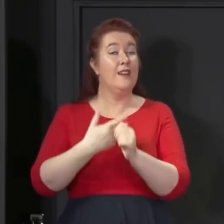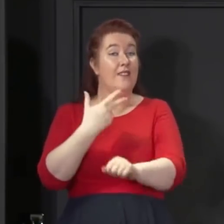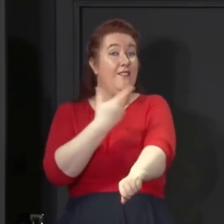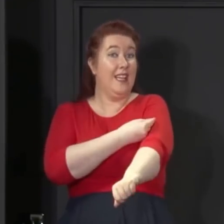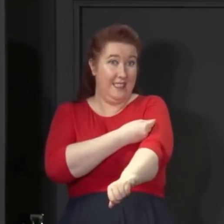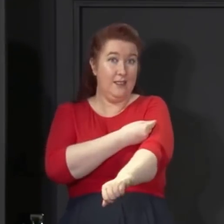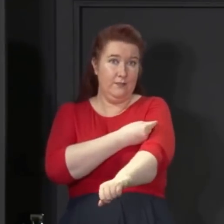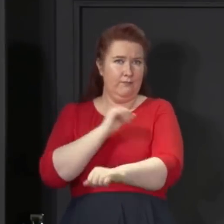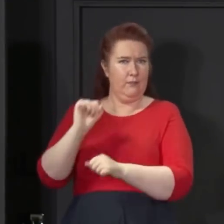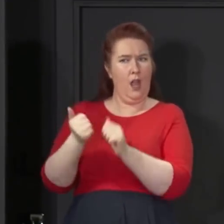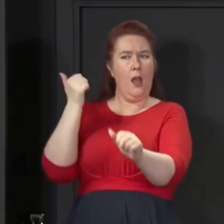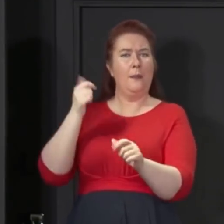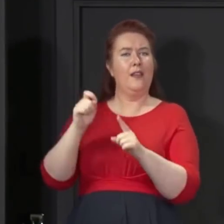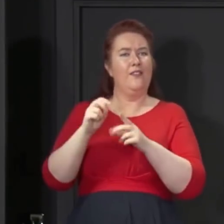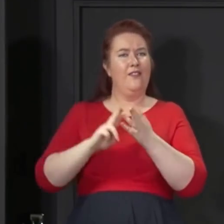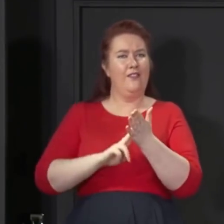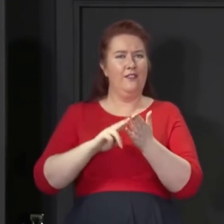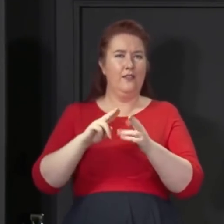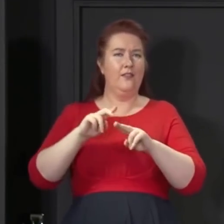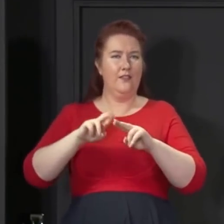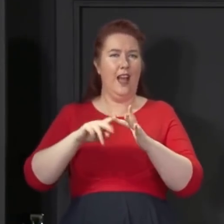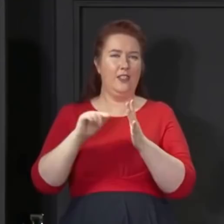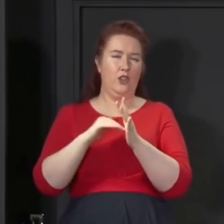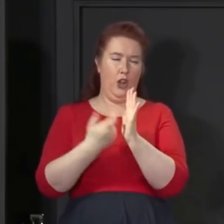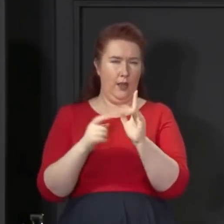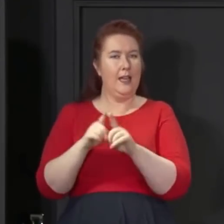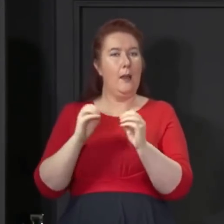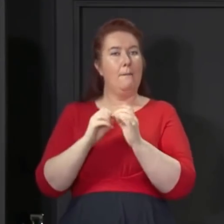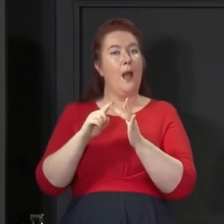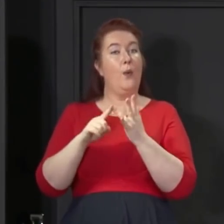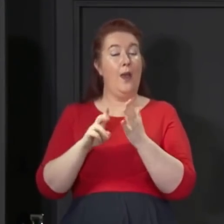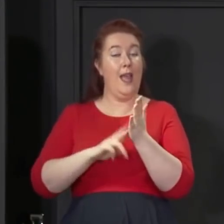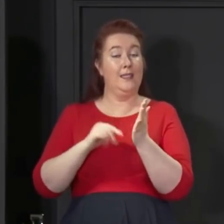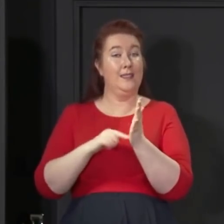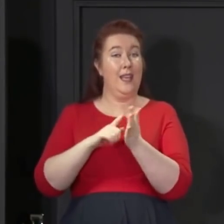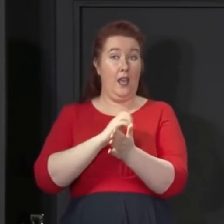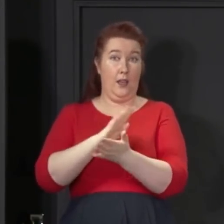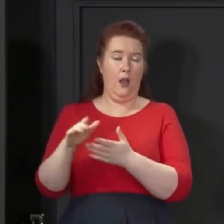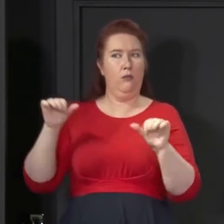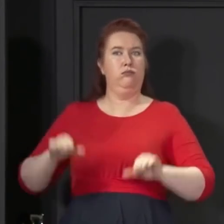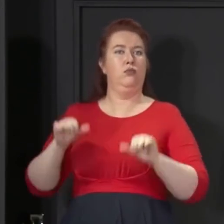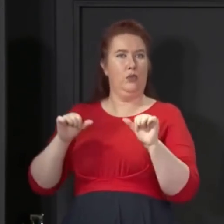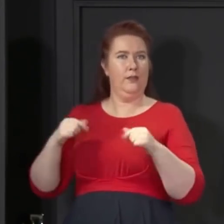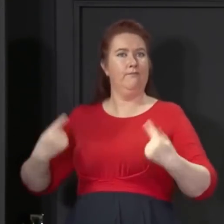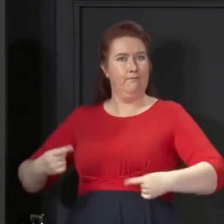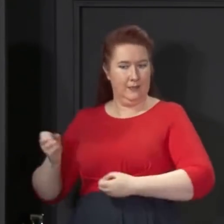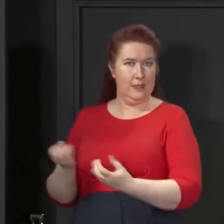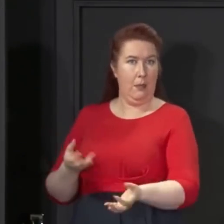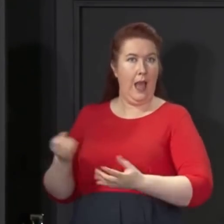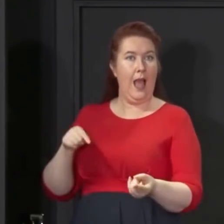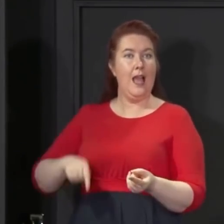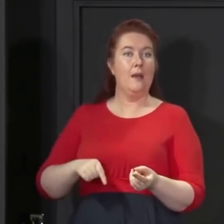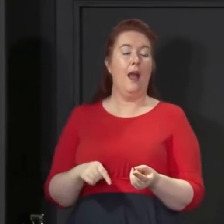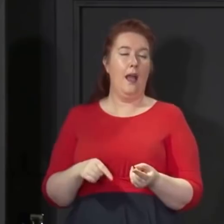vaccine developed by Pfizer and BioNTech has been authorised for supply in the UK by the Medicines and Healthcare